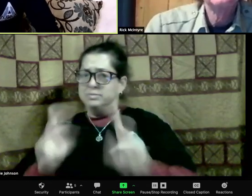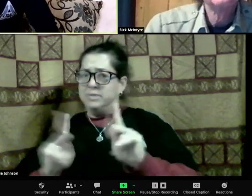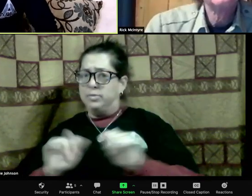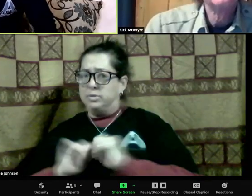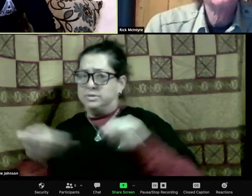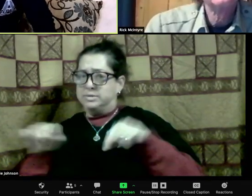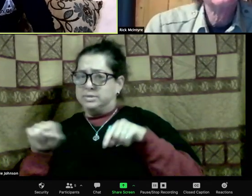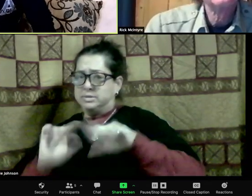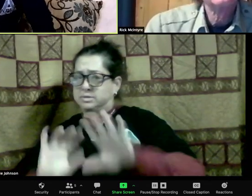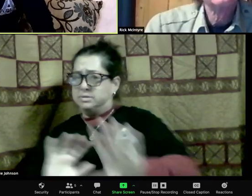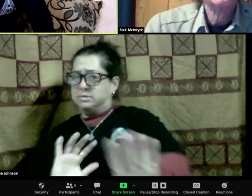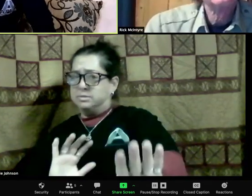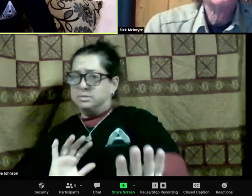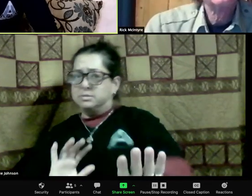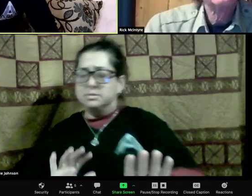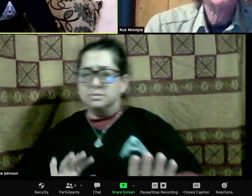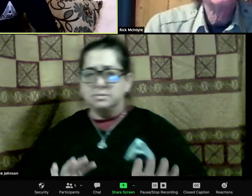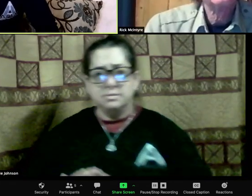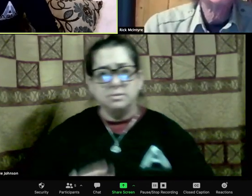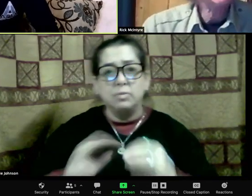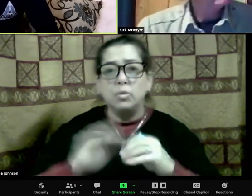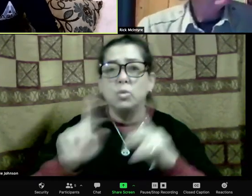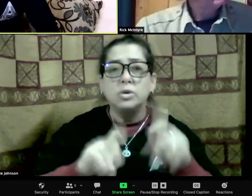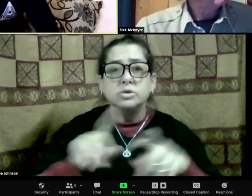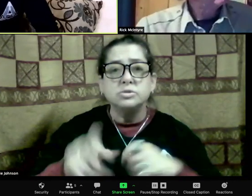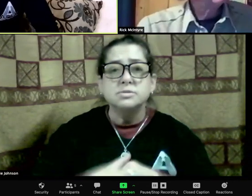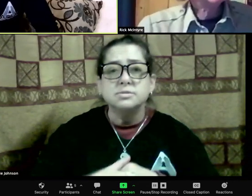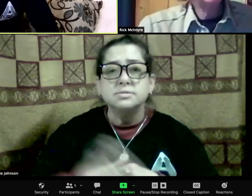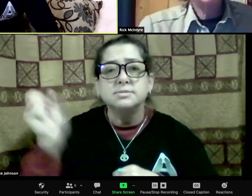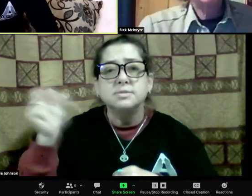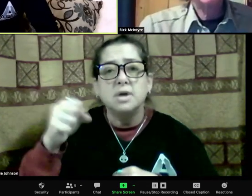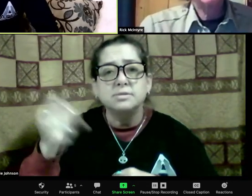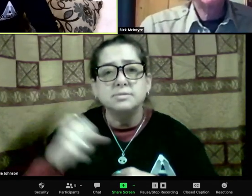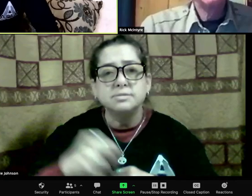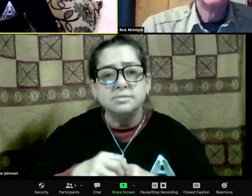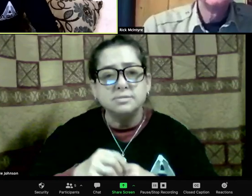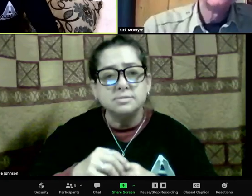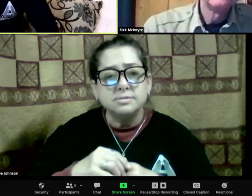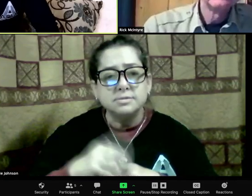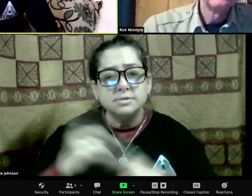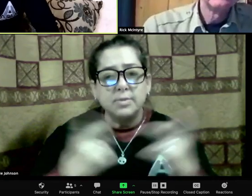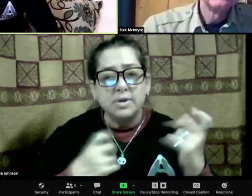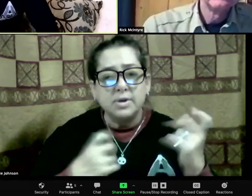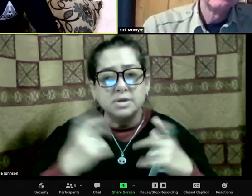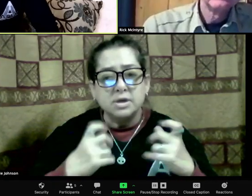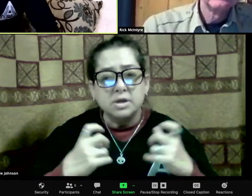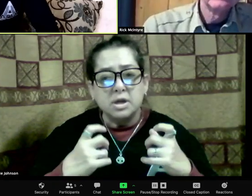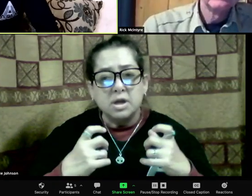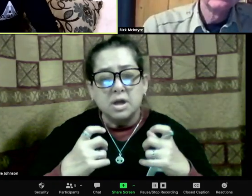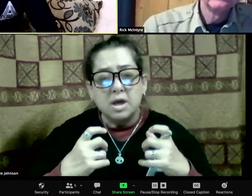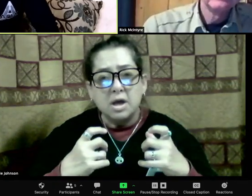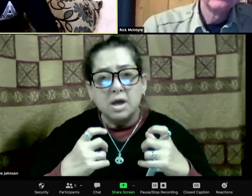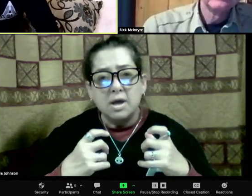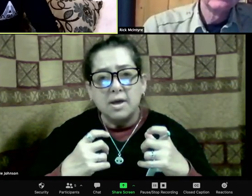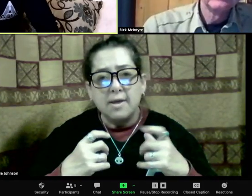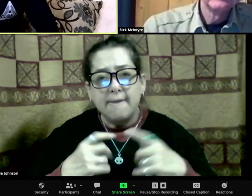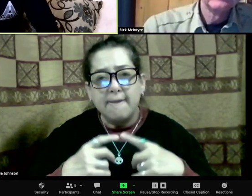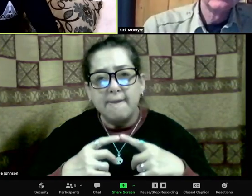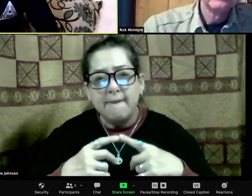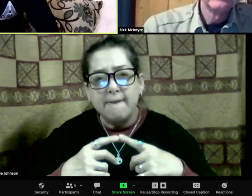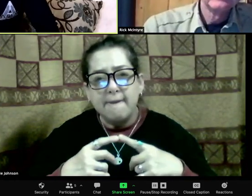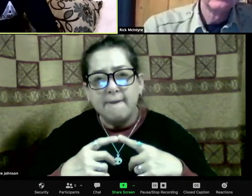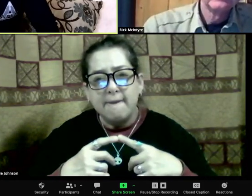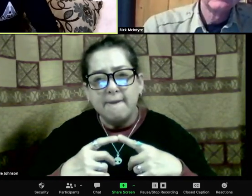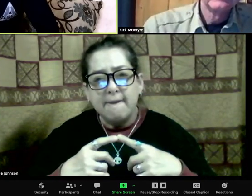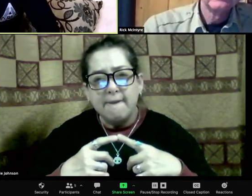the father of the adults. Yes. Great story. And just a note for people that are afraid